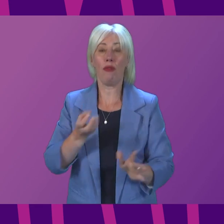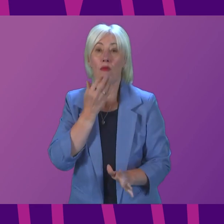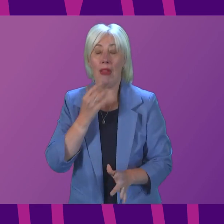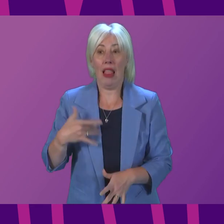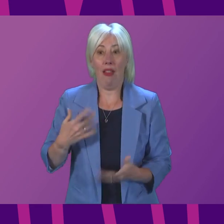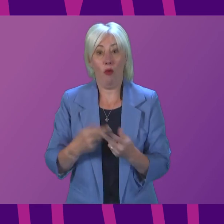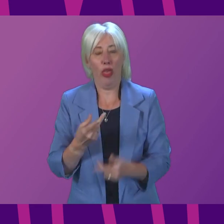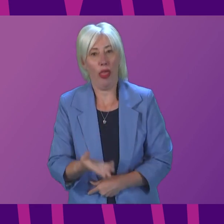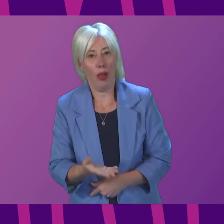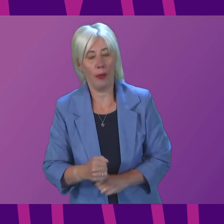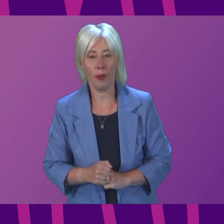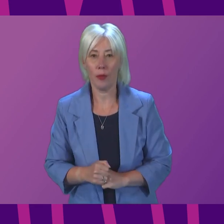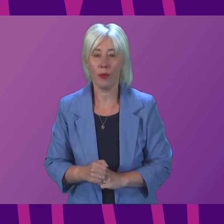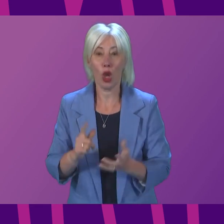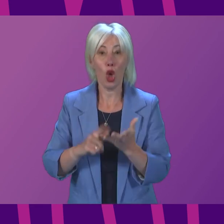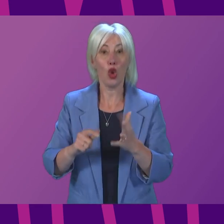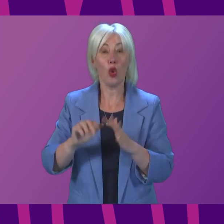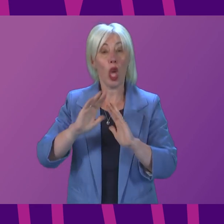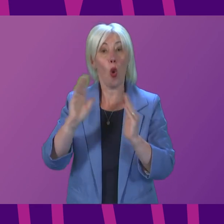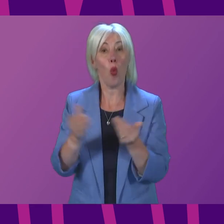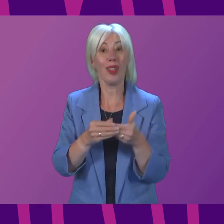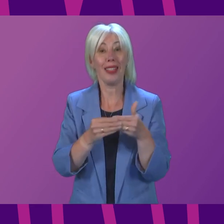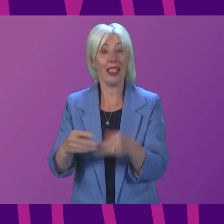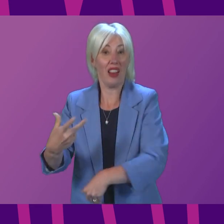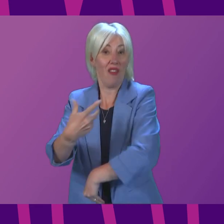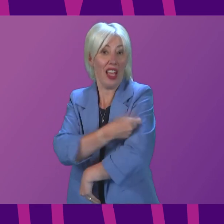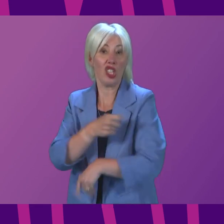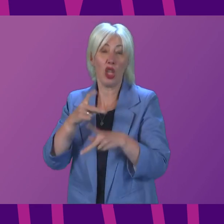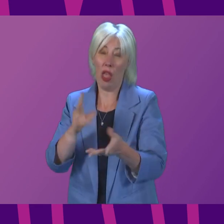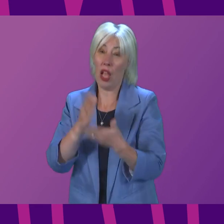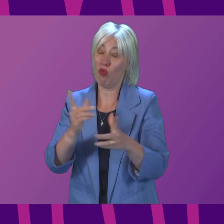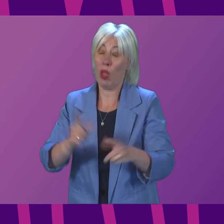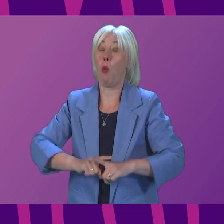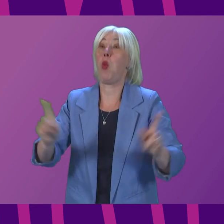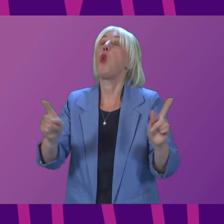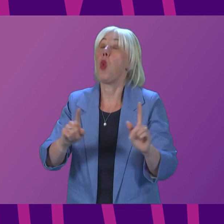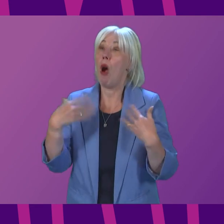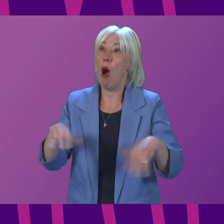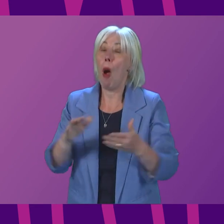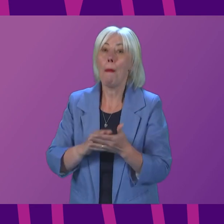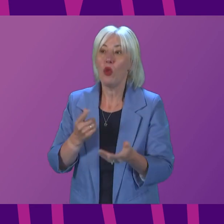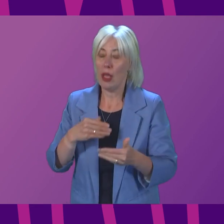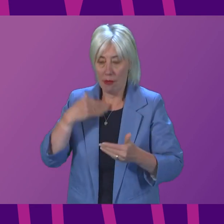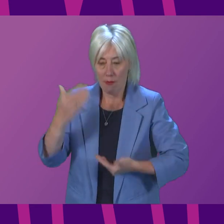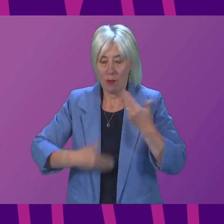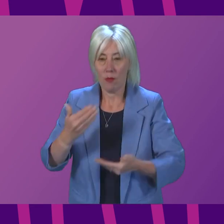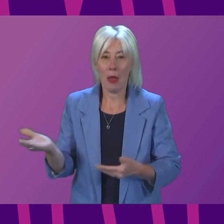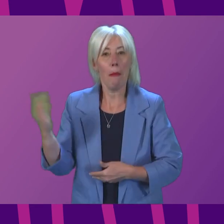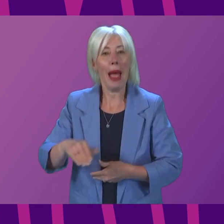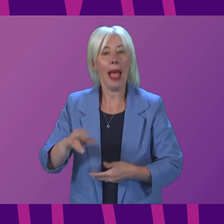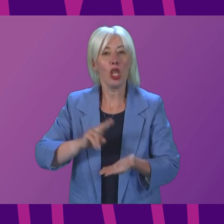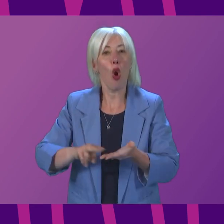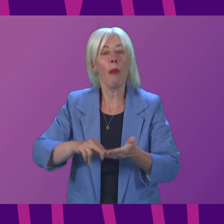it. The UK's world leading vaccination scheme has been a game changer, allowing us to move on and get back to normality.